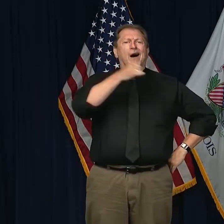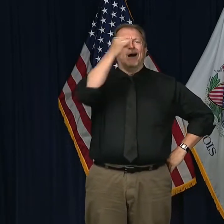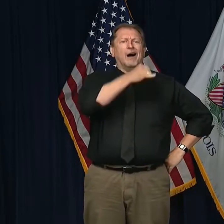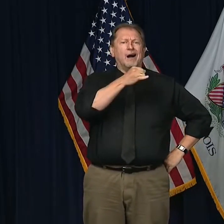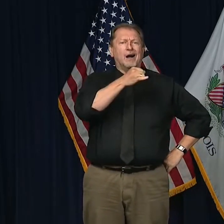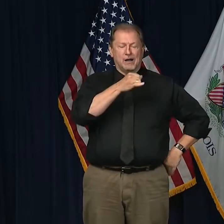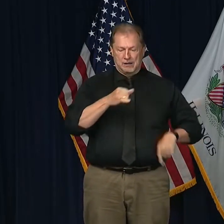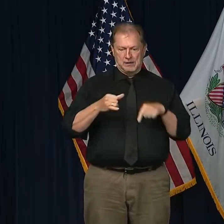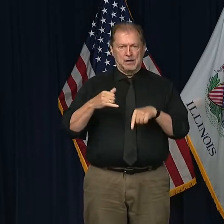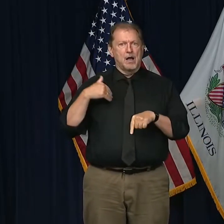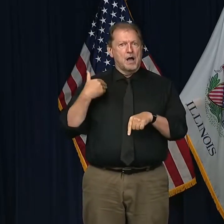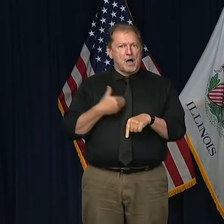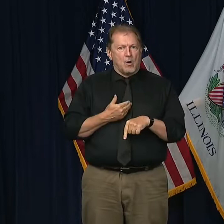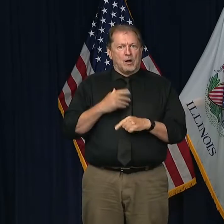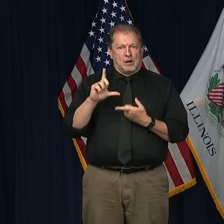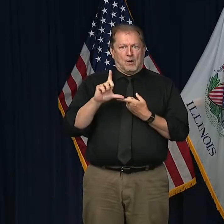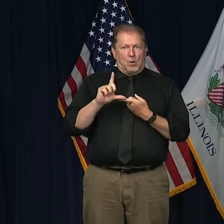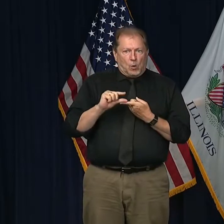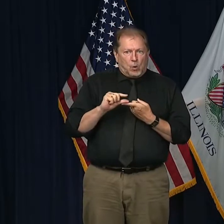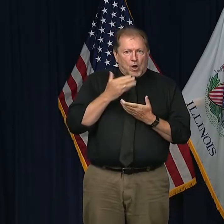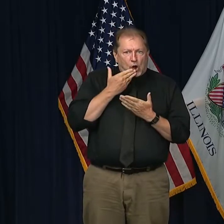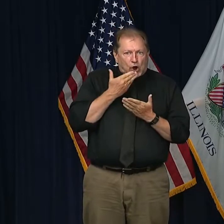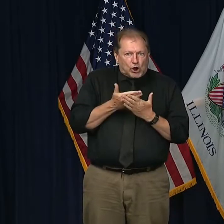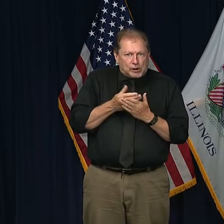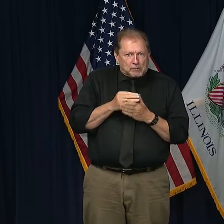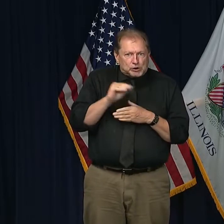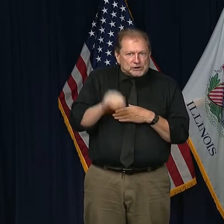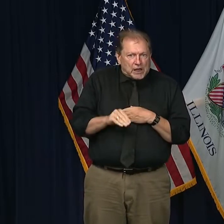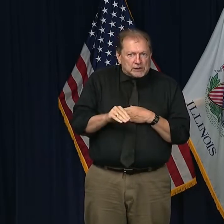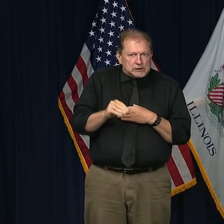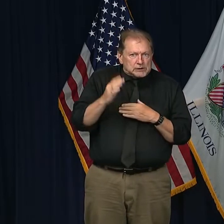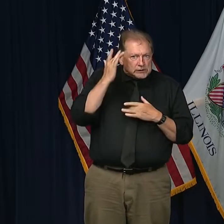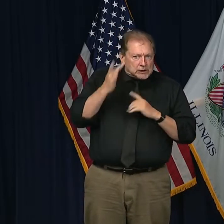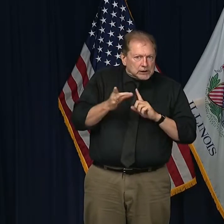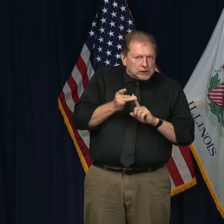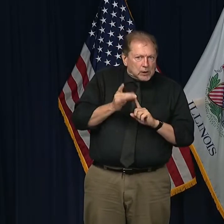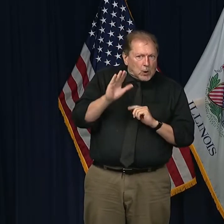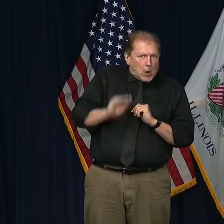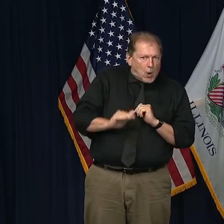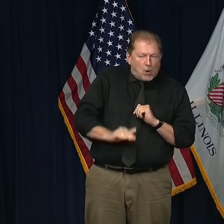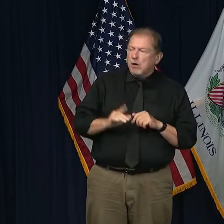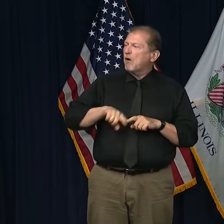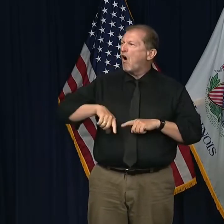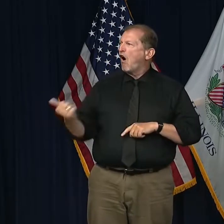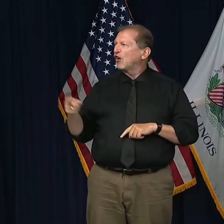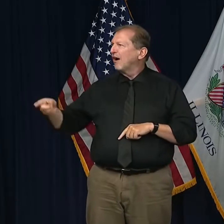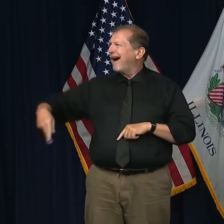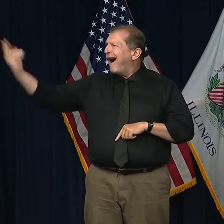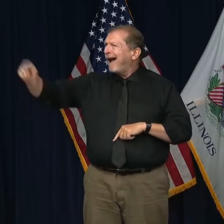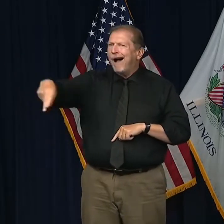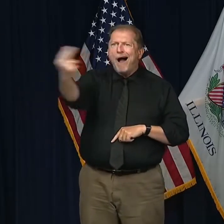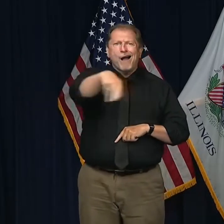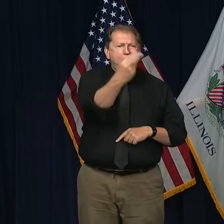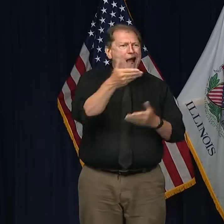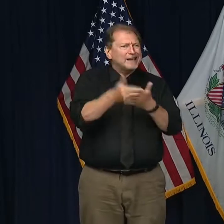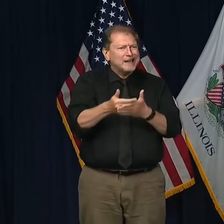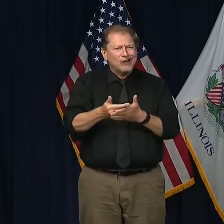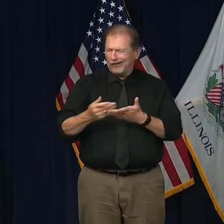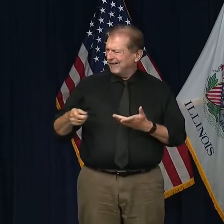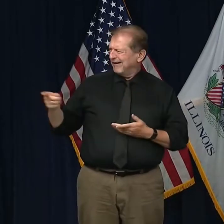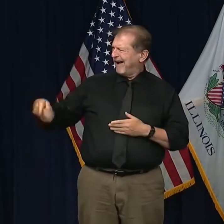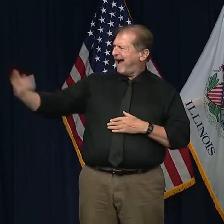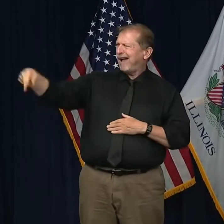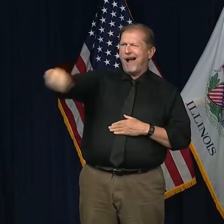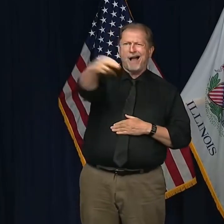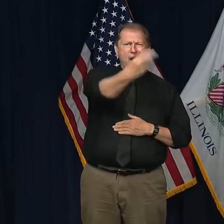neighbors and a third of others. And I would like very much to, you know, to have Illinois be, you know, the lowest